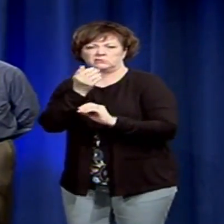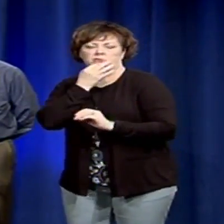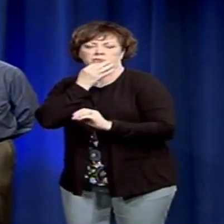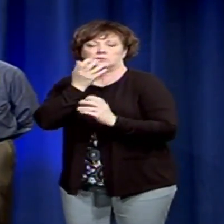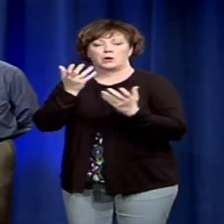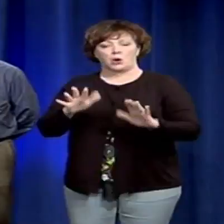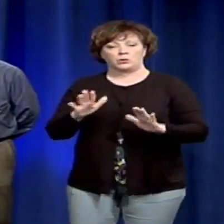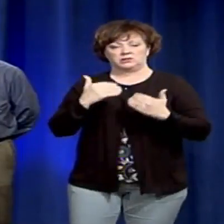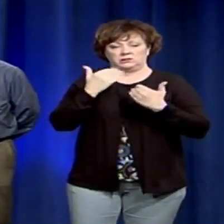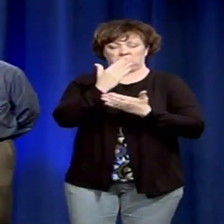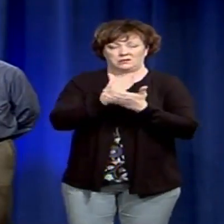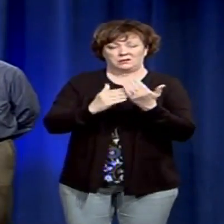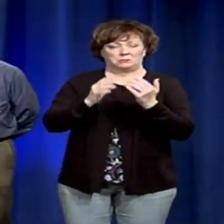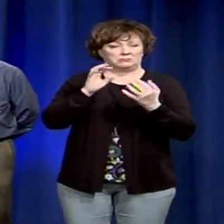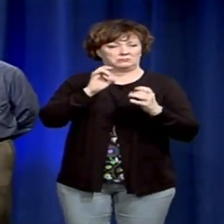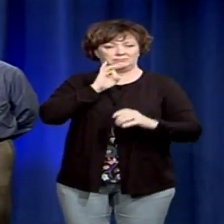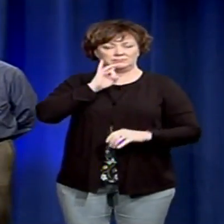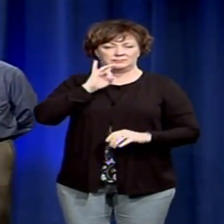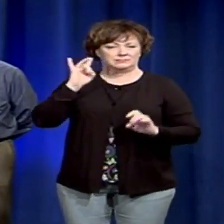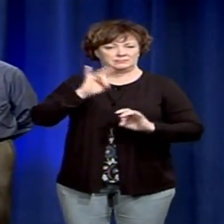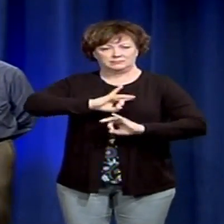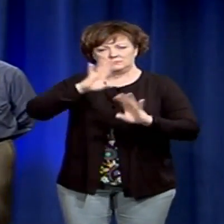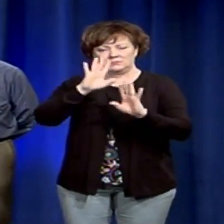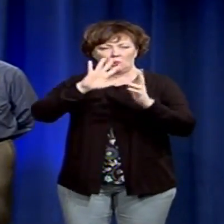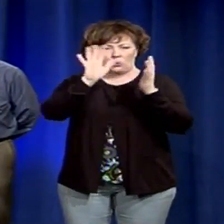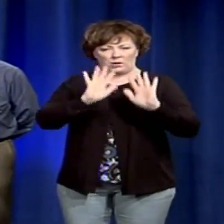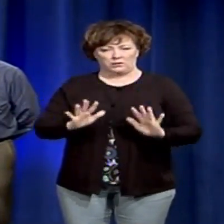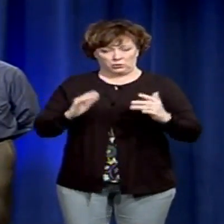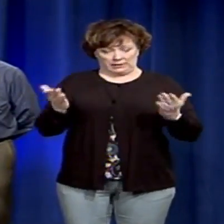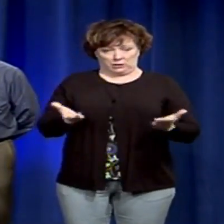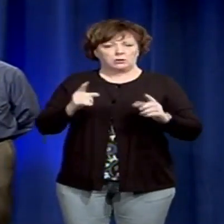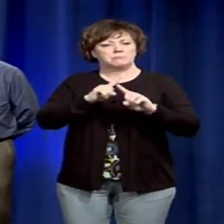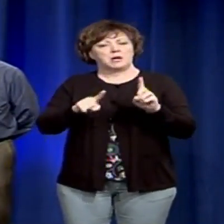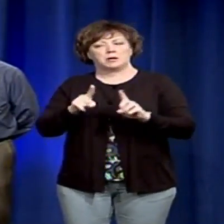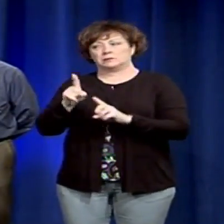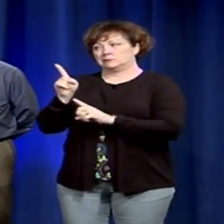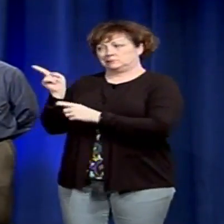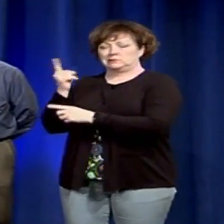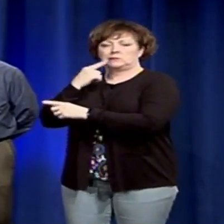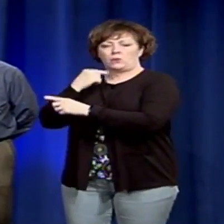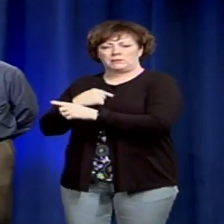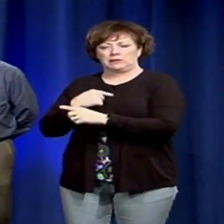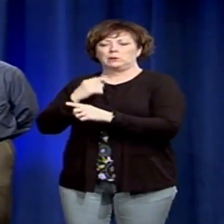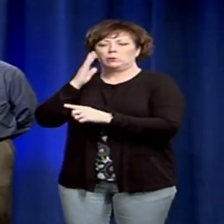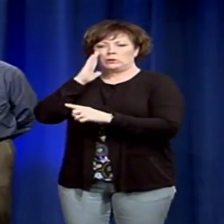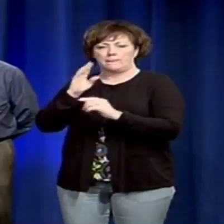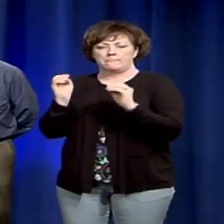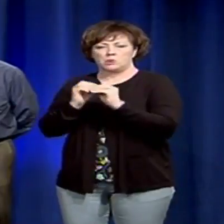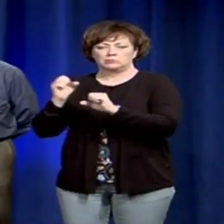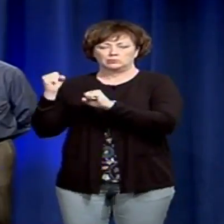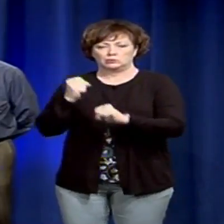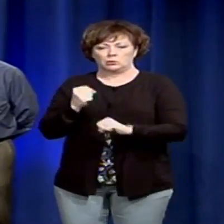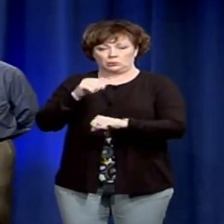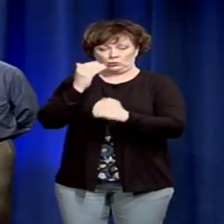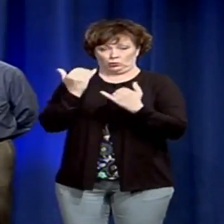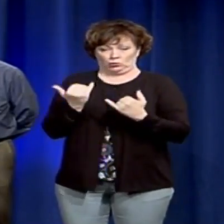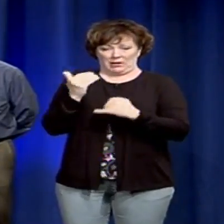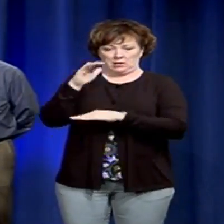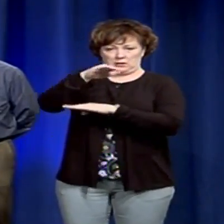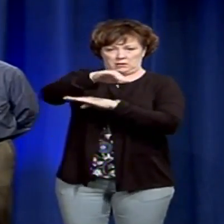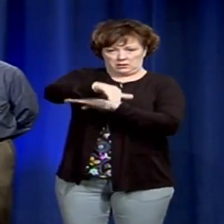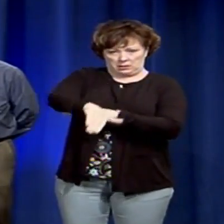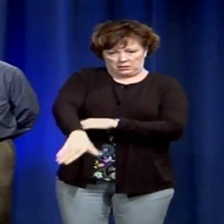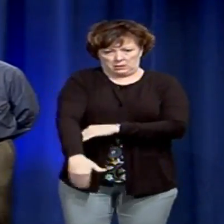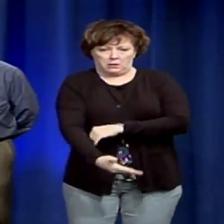in the state, but Jim tells me that the stronger storms could come from now into the night and early Tuesday morning.